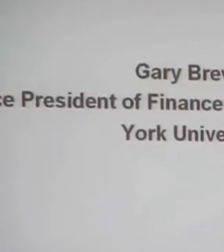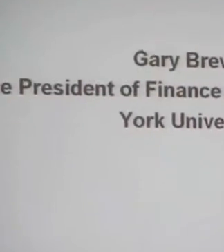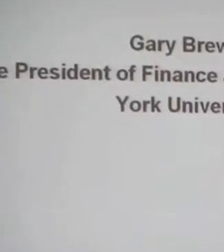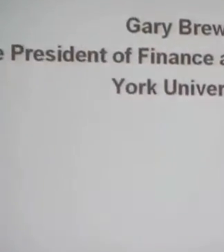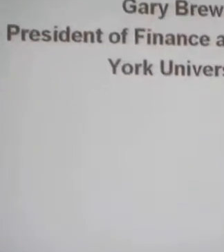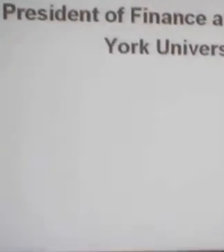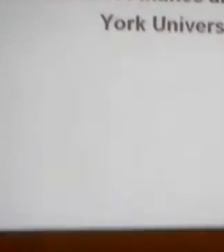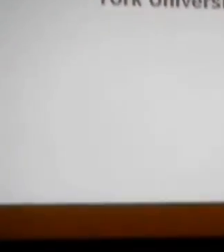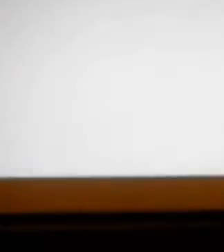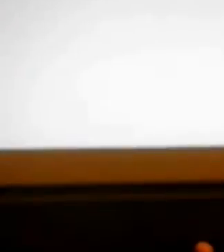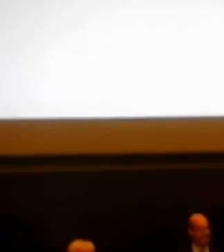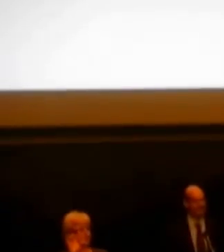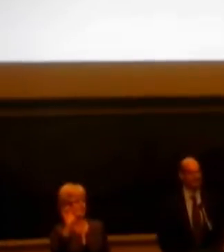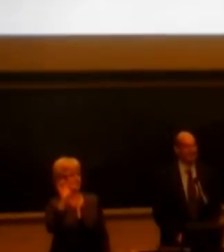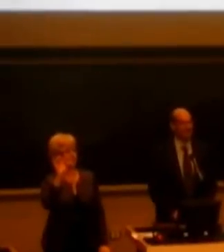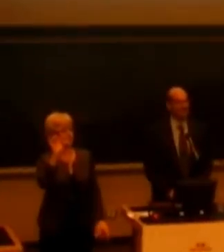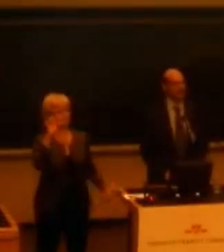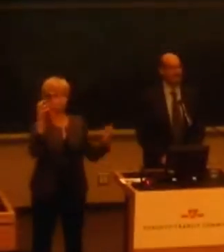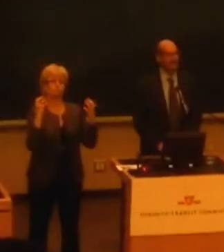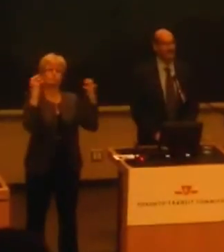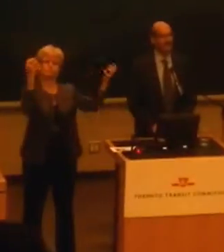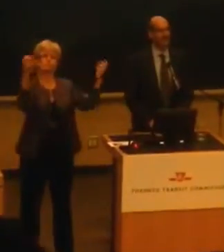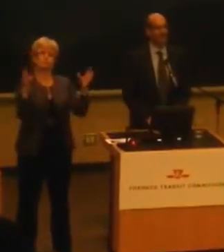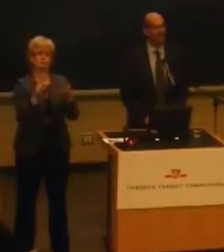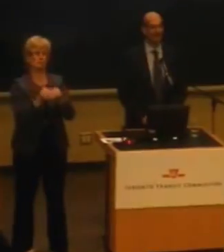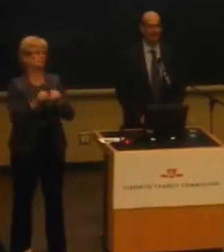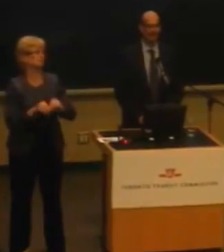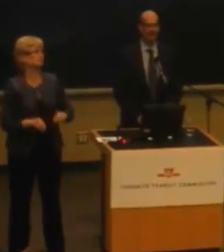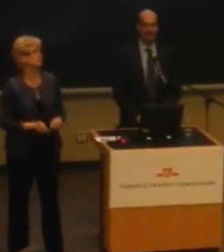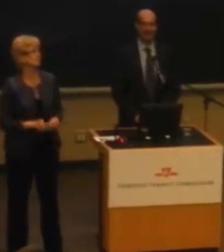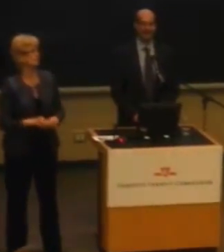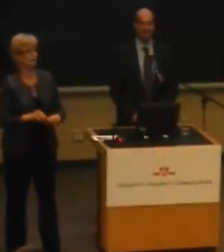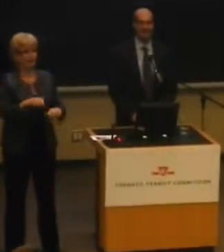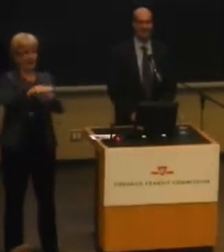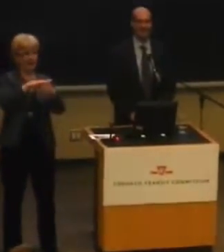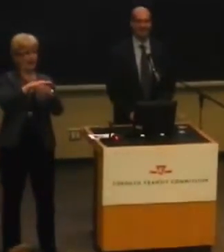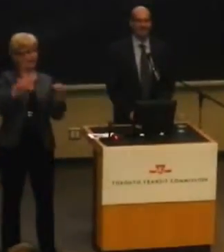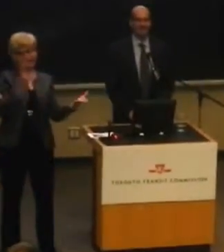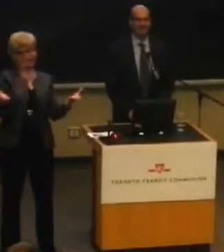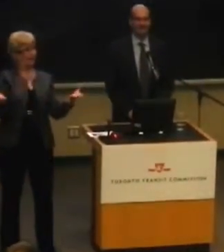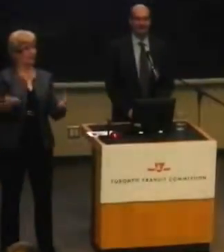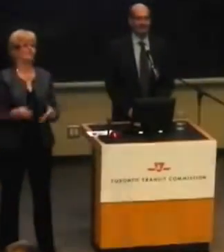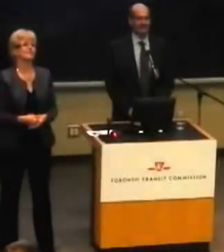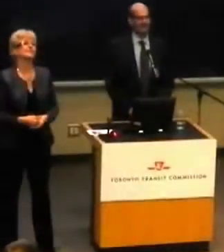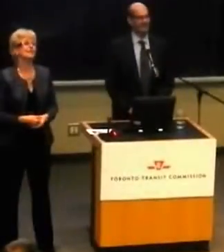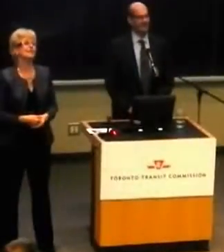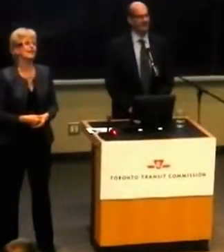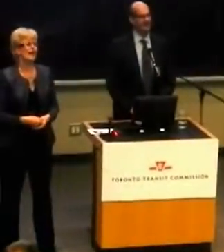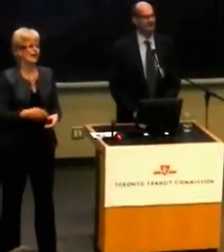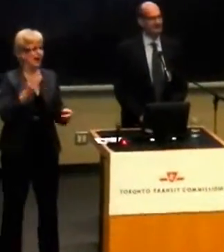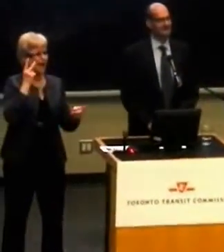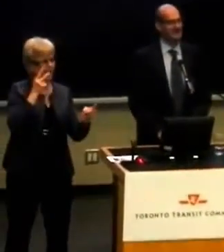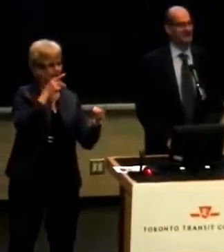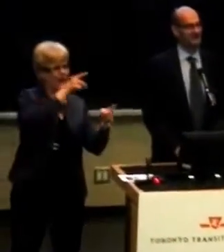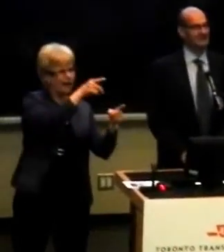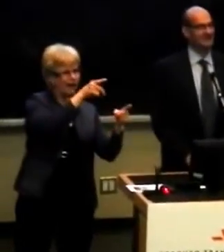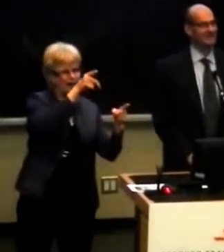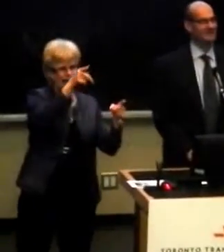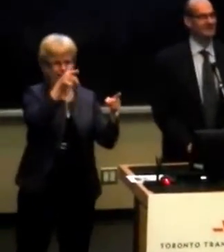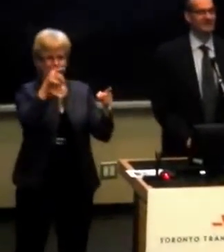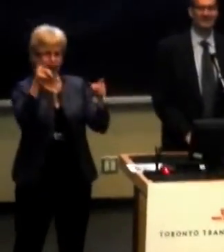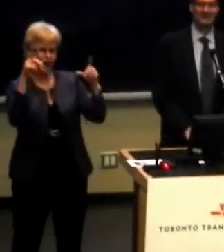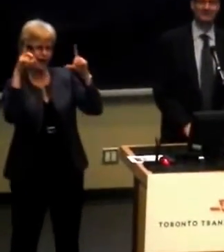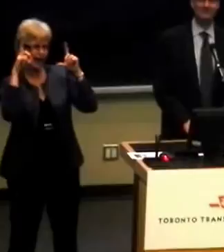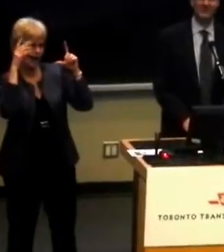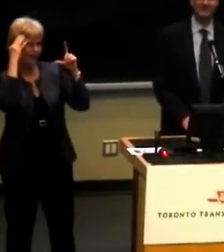Toronto Transit Commission town hall meeting on the York campus. I see a few familiar faces out there,